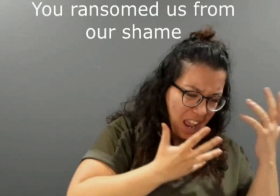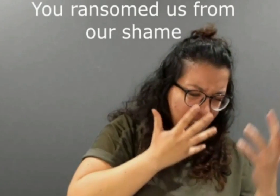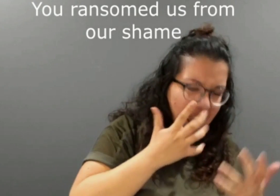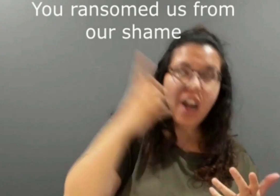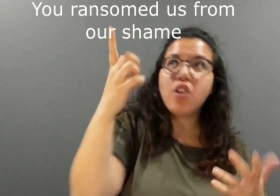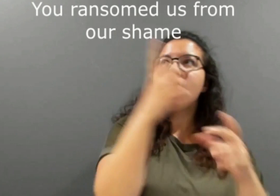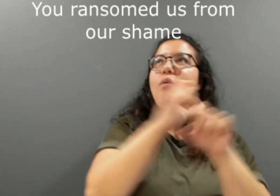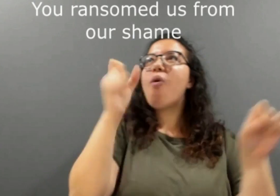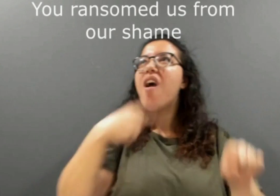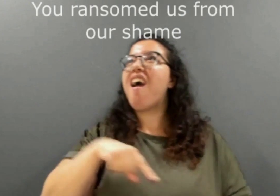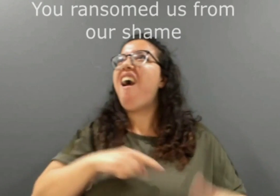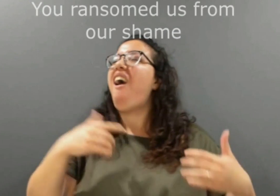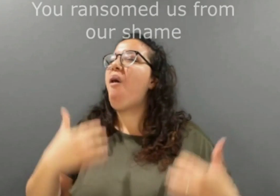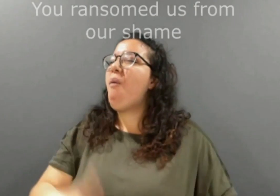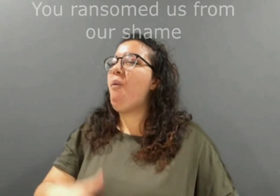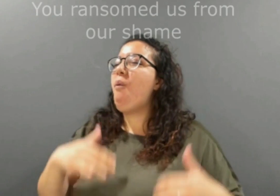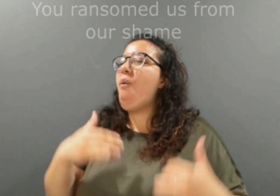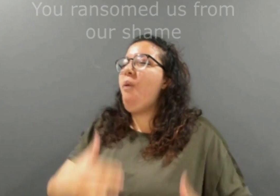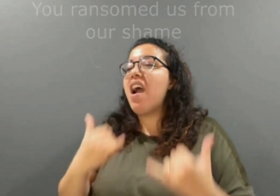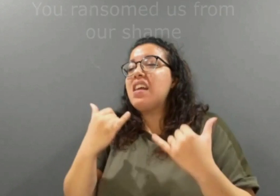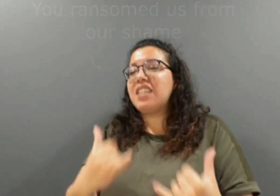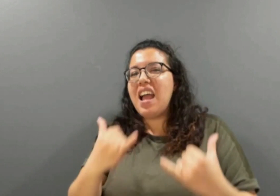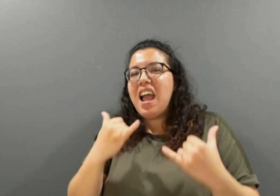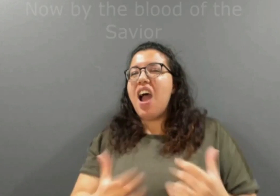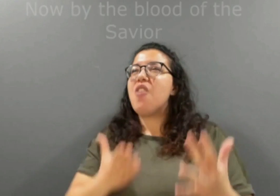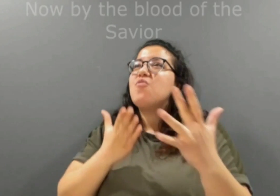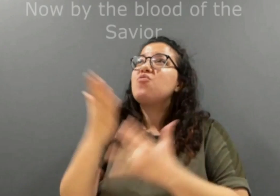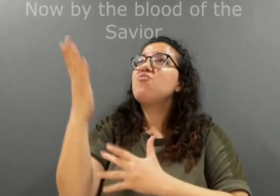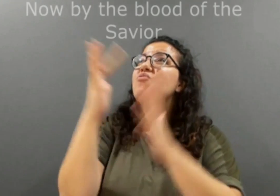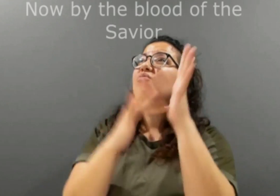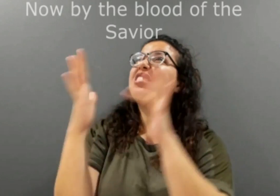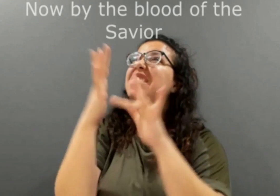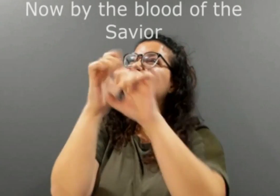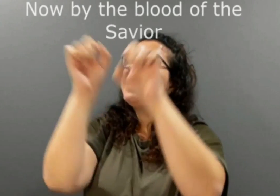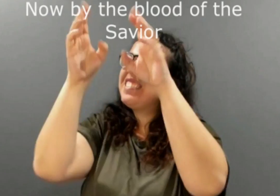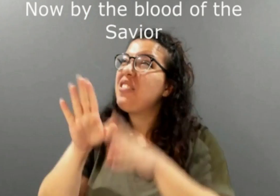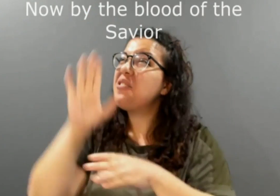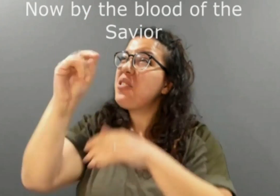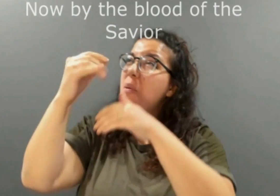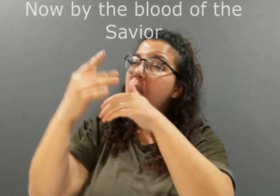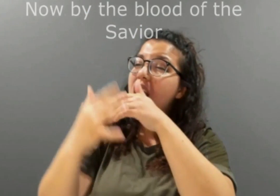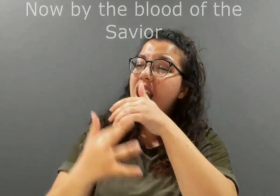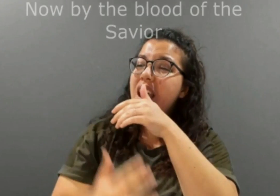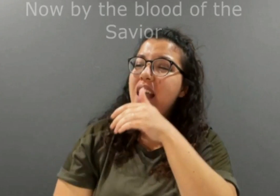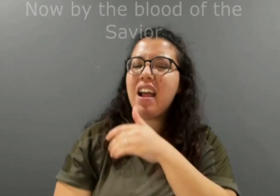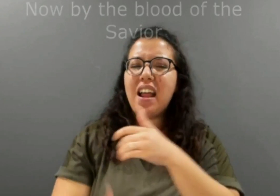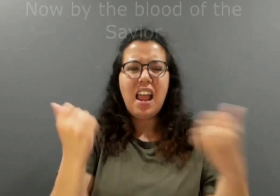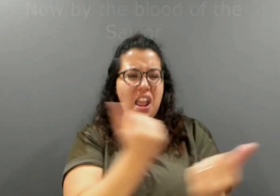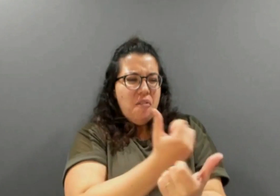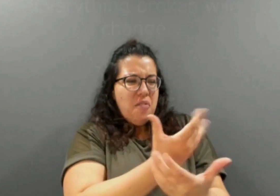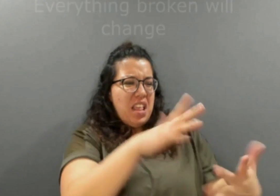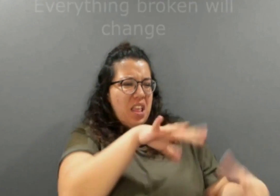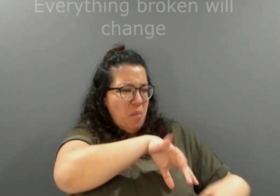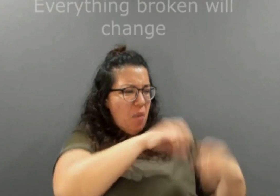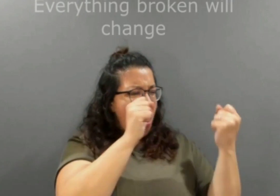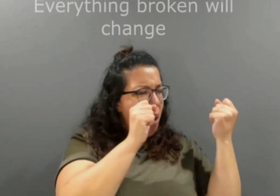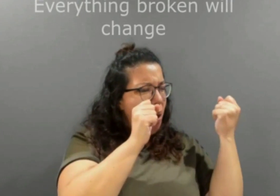Now by the blood of the Savior Everything broken will change